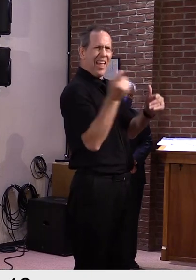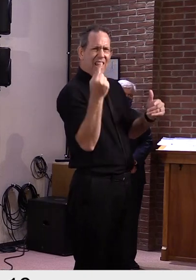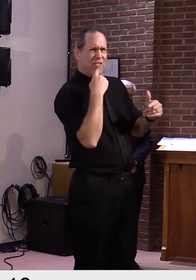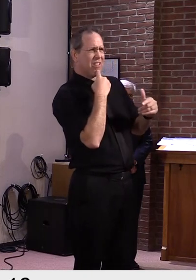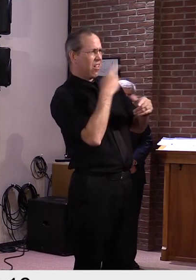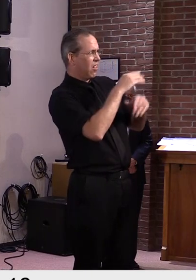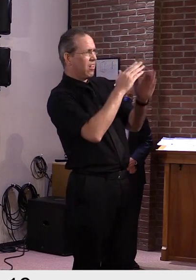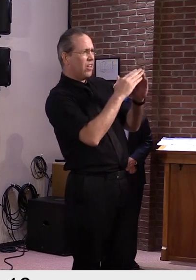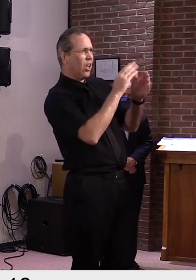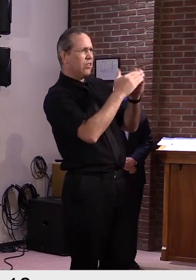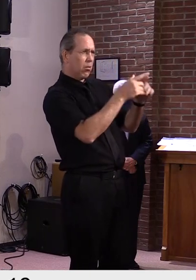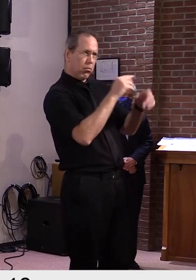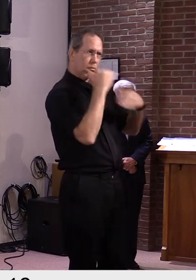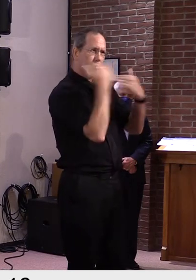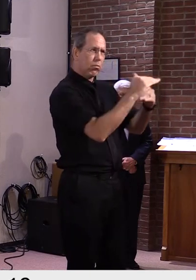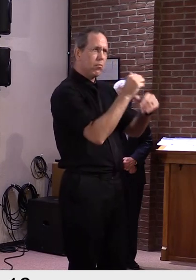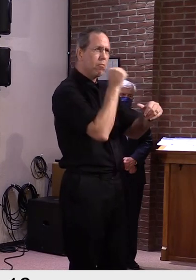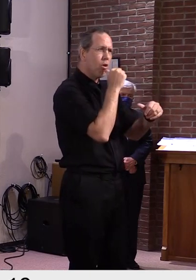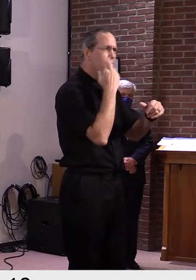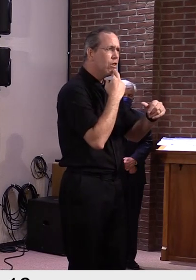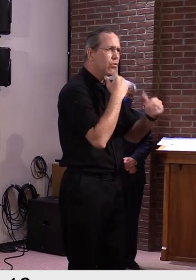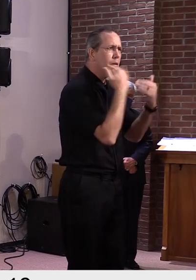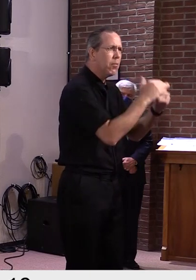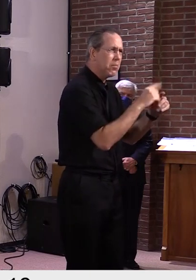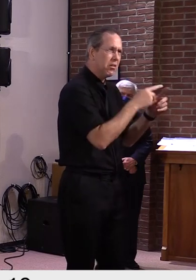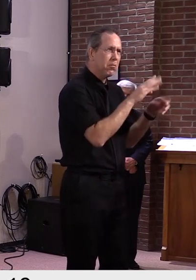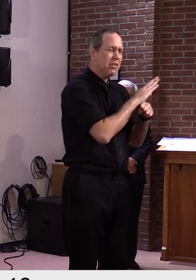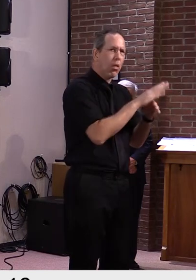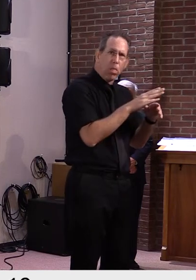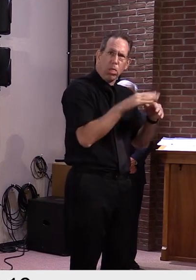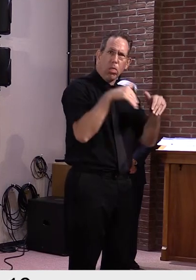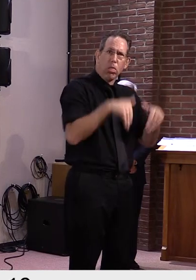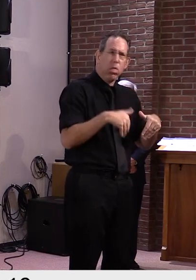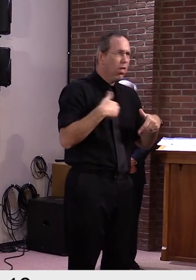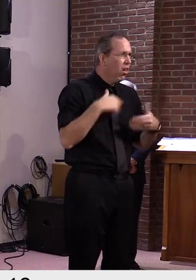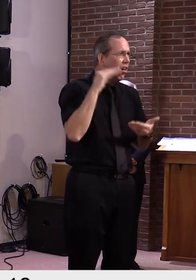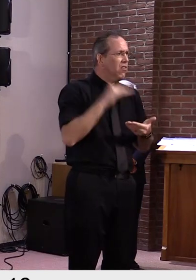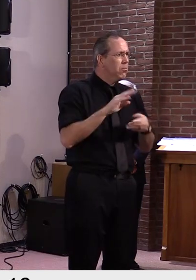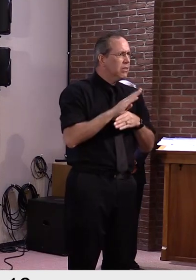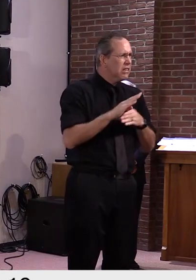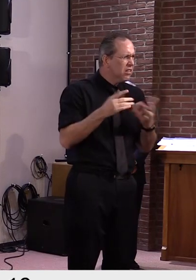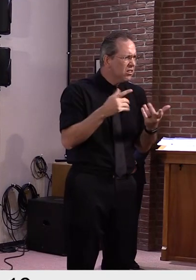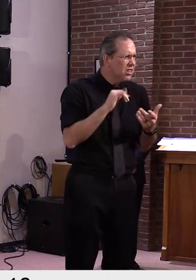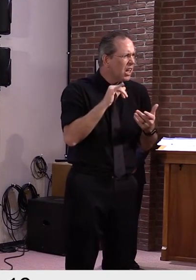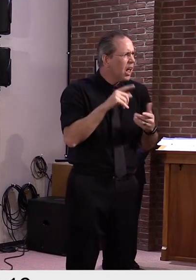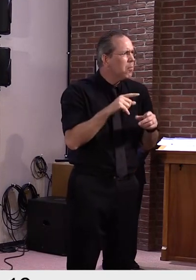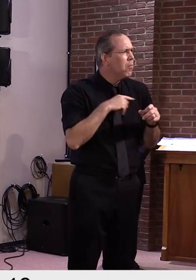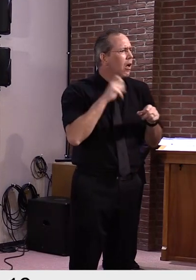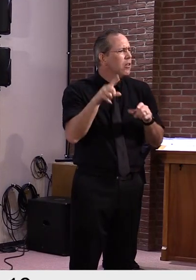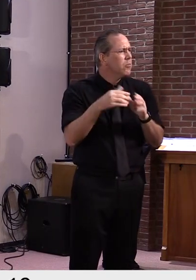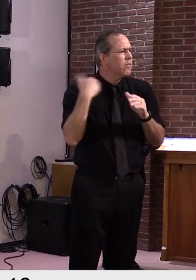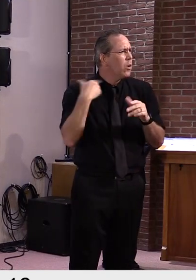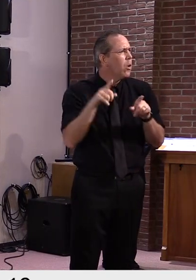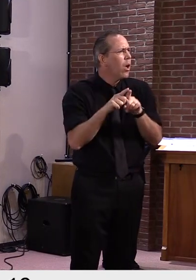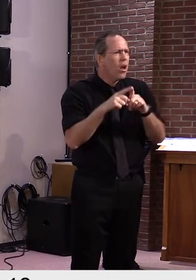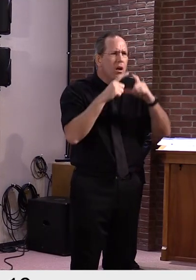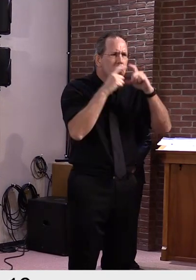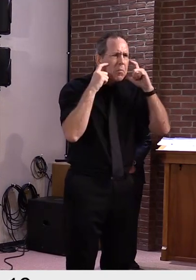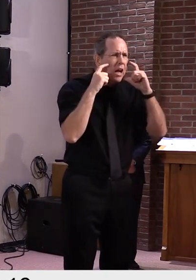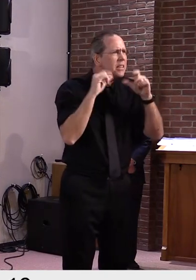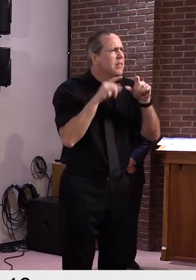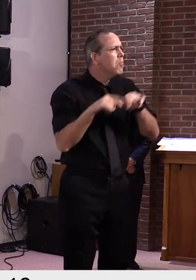Why not put that on a state level? Why do count-by-count basis? Because to be perfectly frank, it looks to me